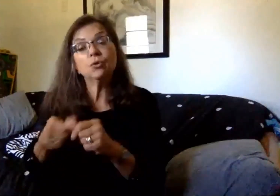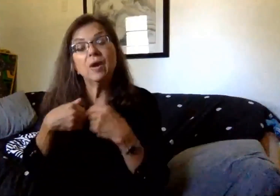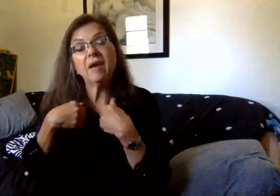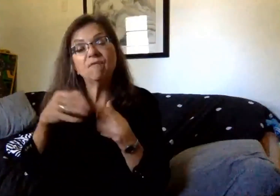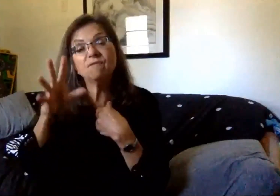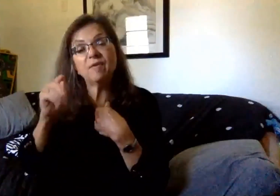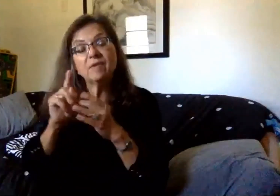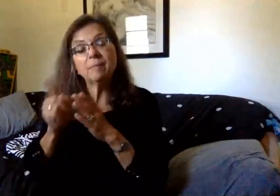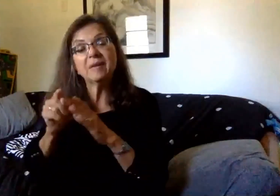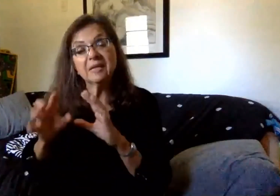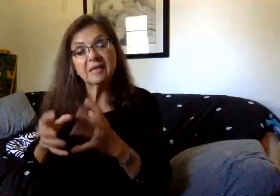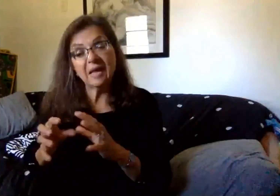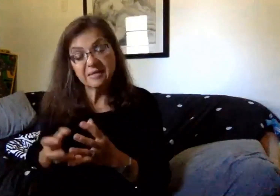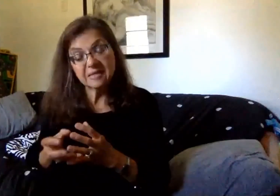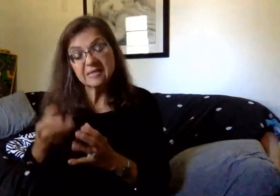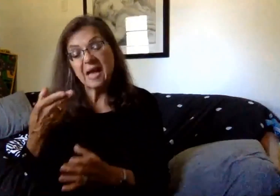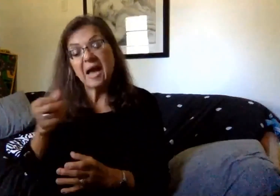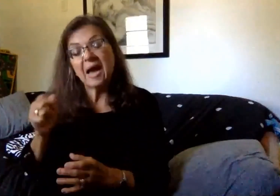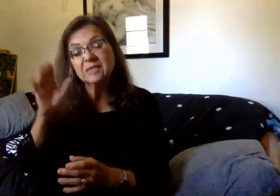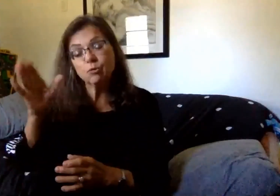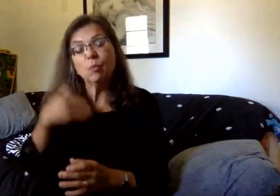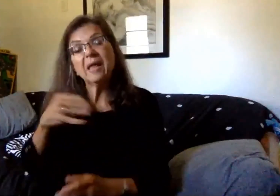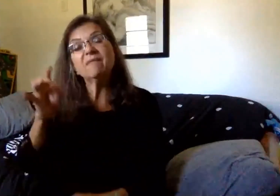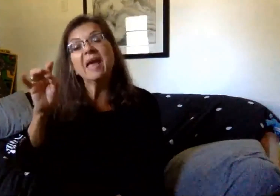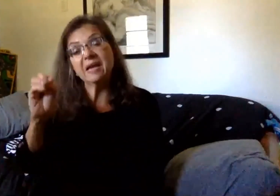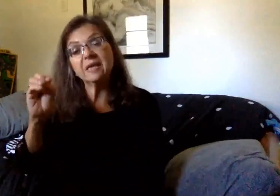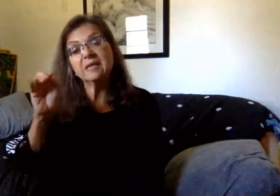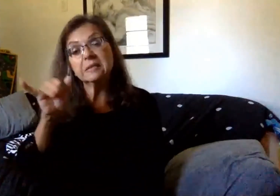and the high school continue to have 80 minute class periods.